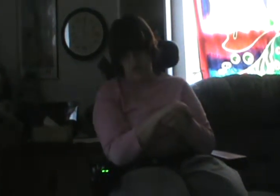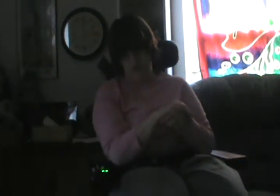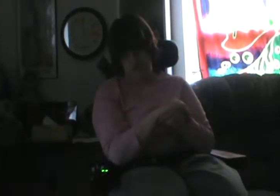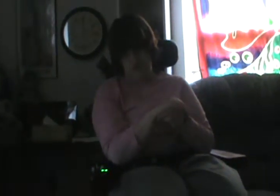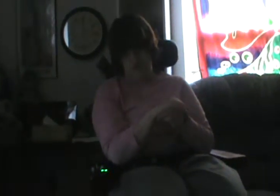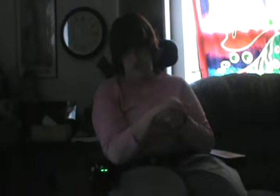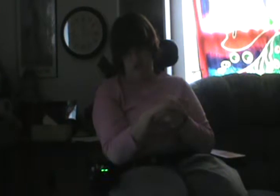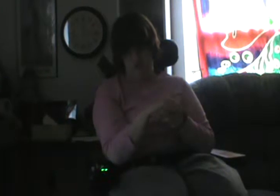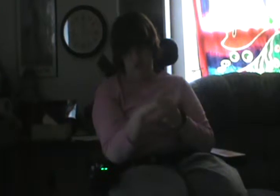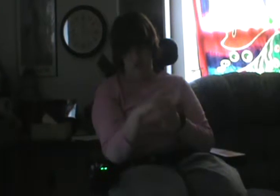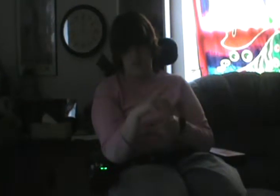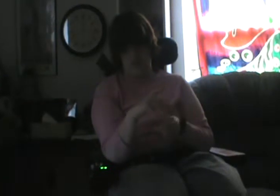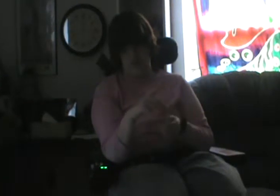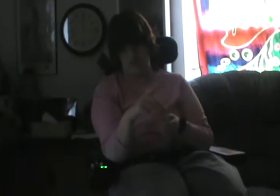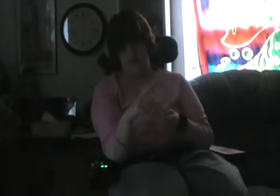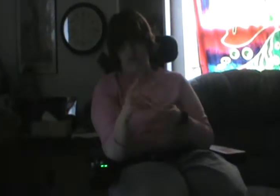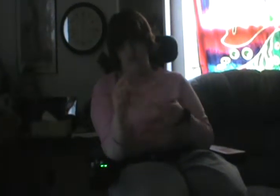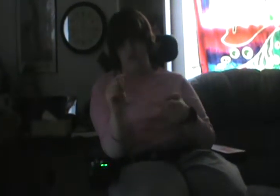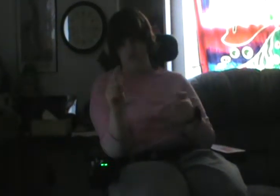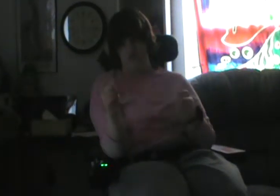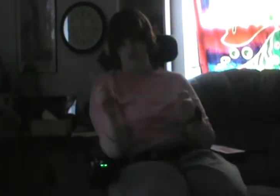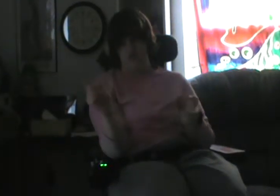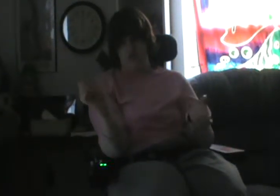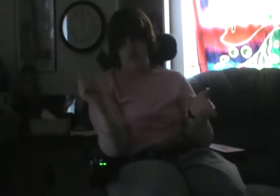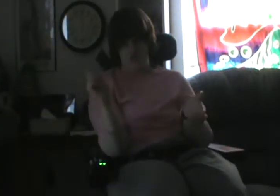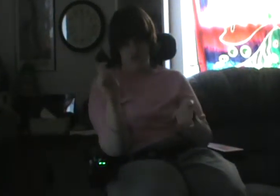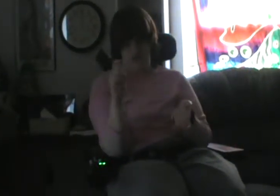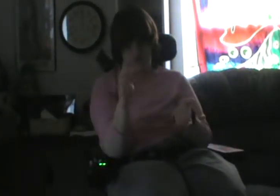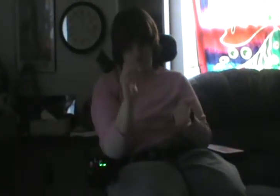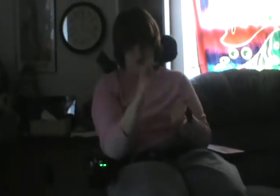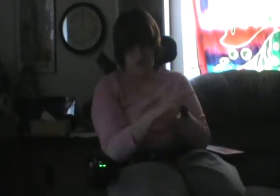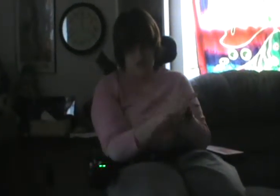Never let us know the times you're on.